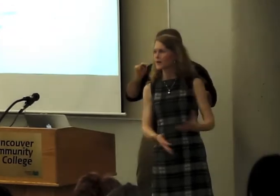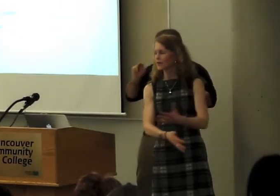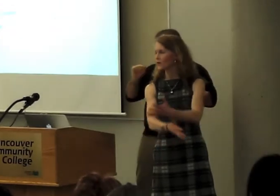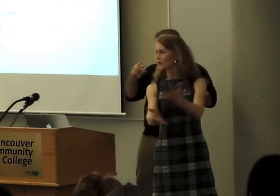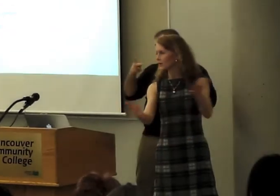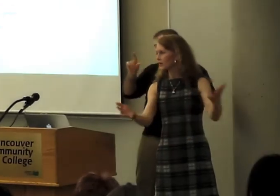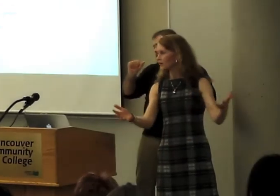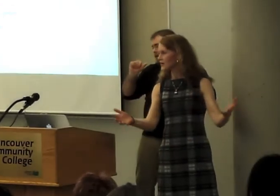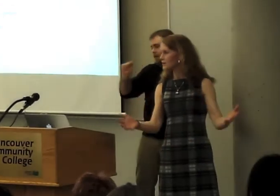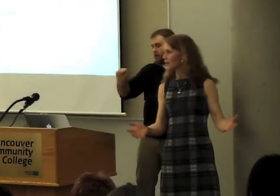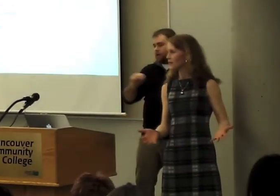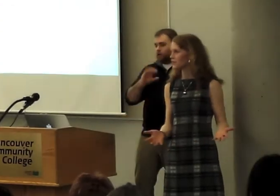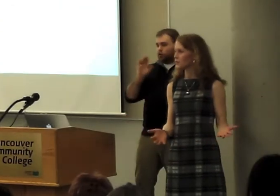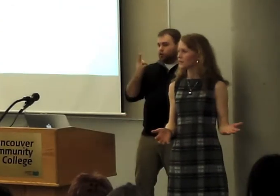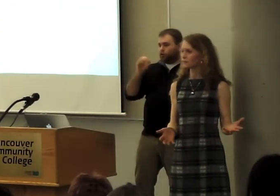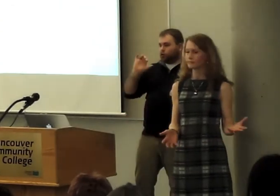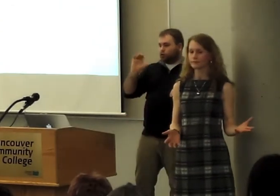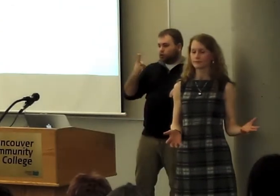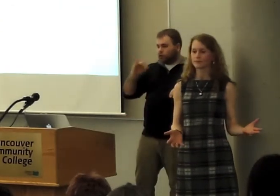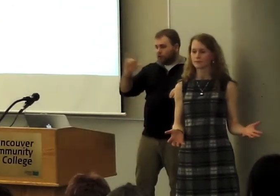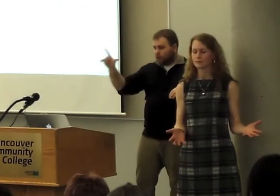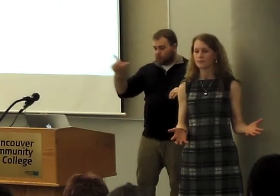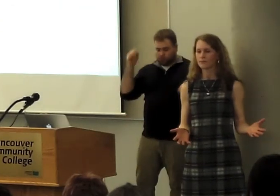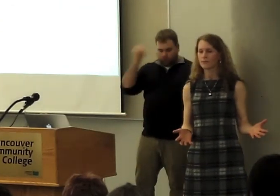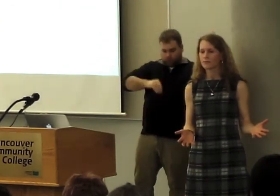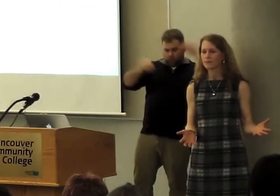What else might I throw on here? Greatest impact on the world.